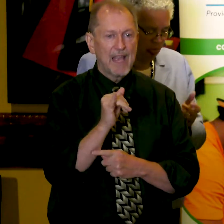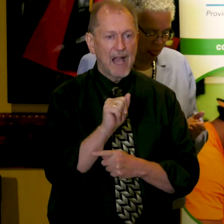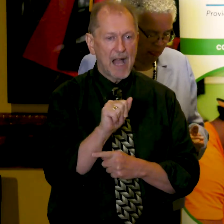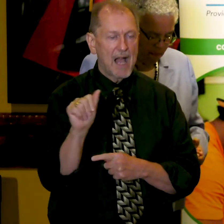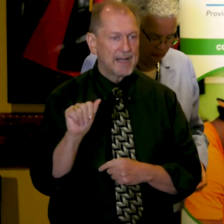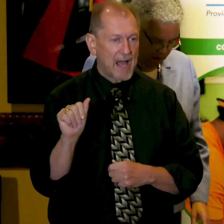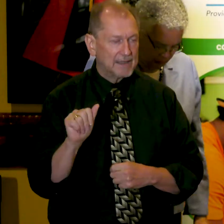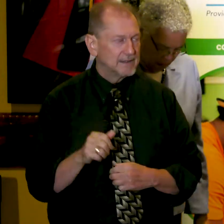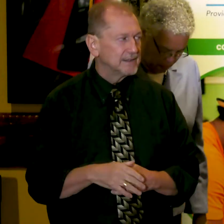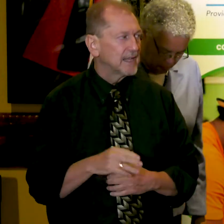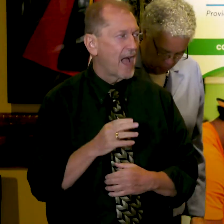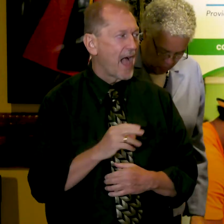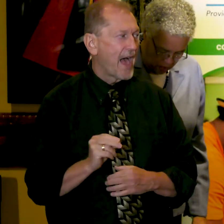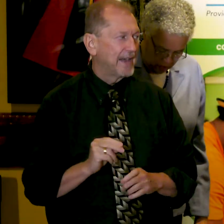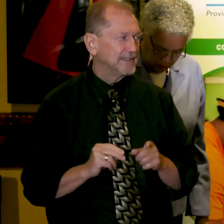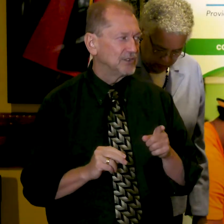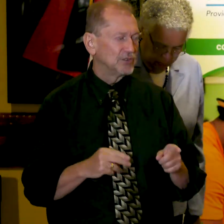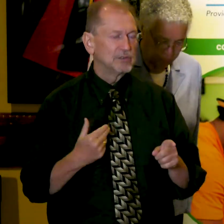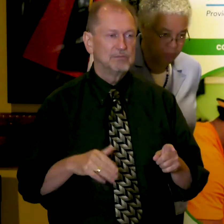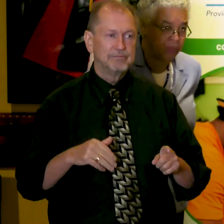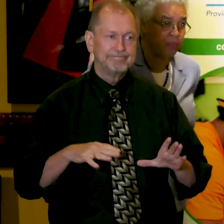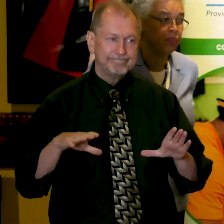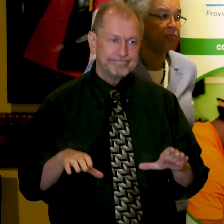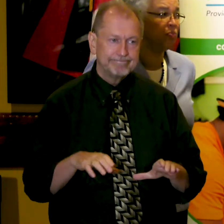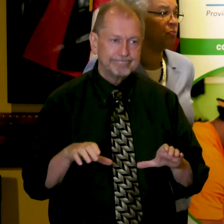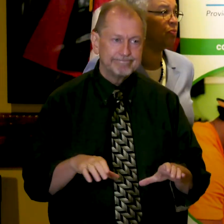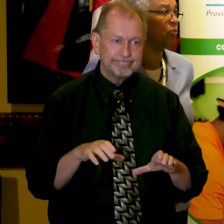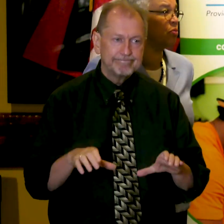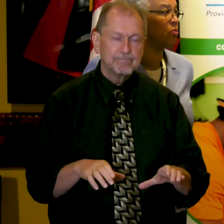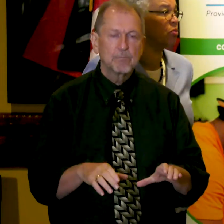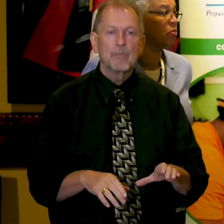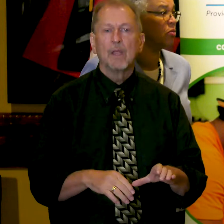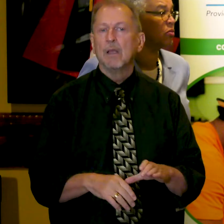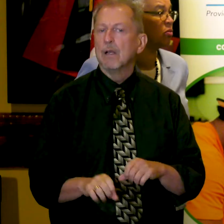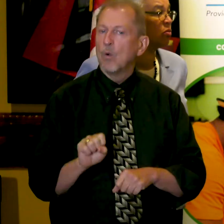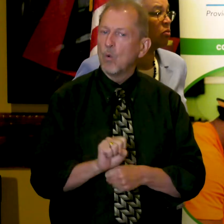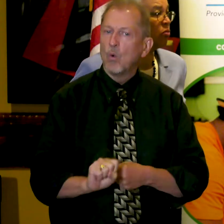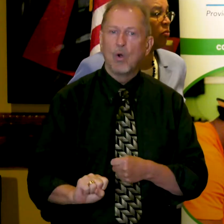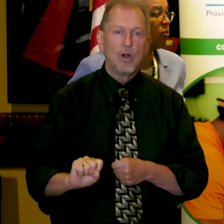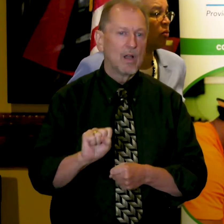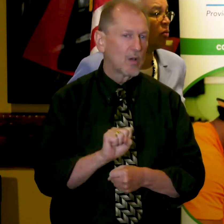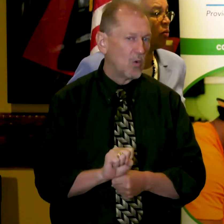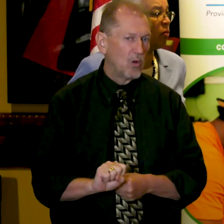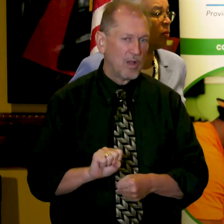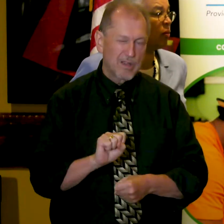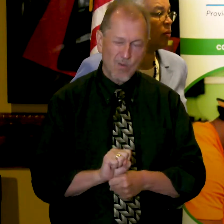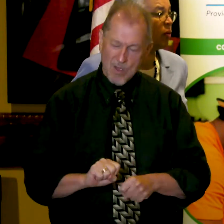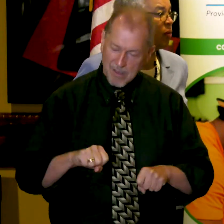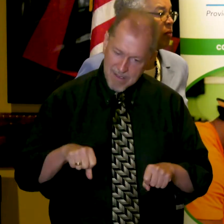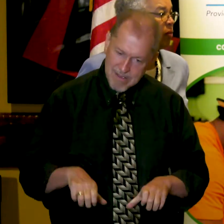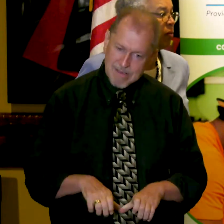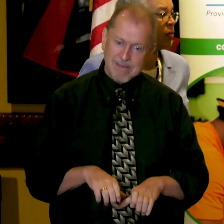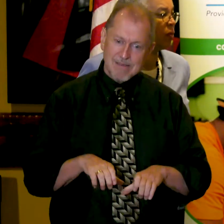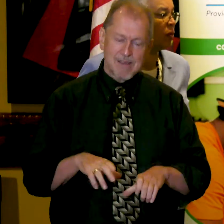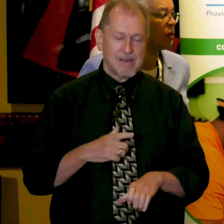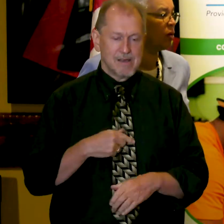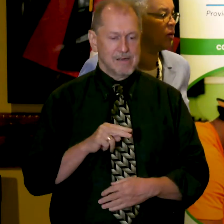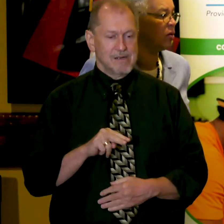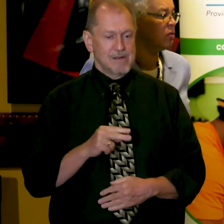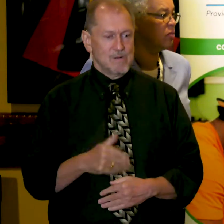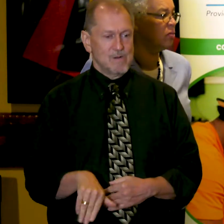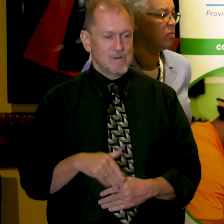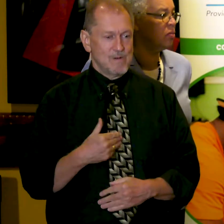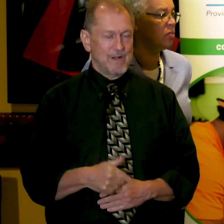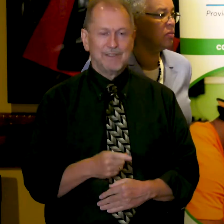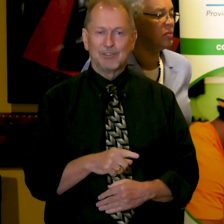Hortensia is truly a firecracker. She is the hardest working person I have ever known. She's